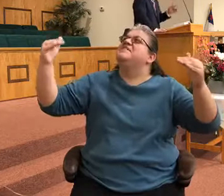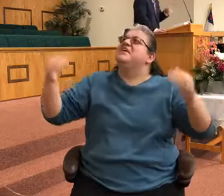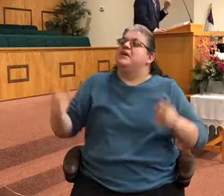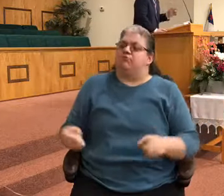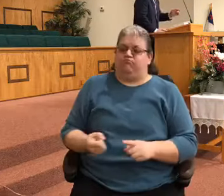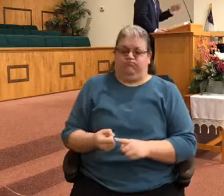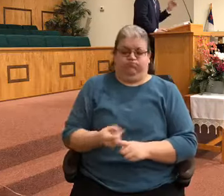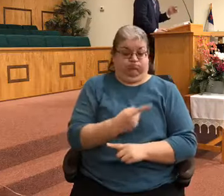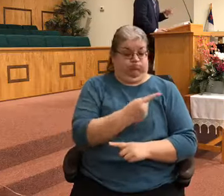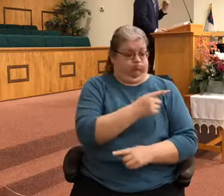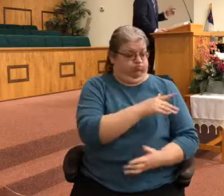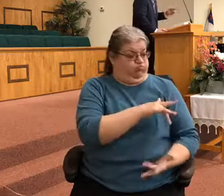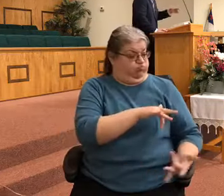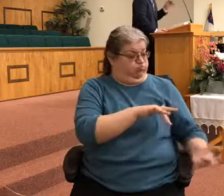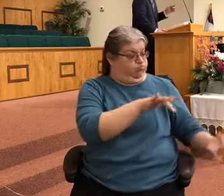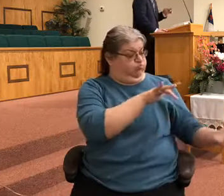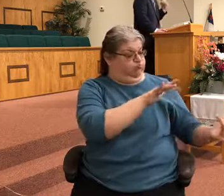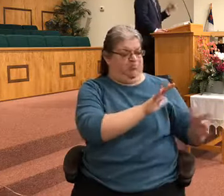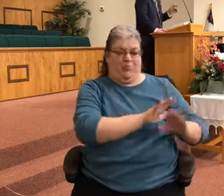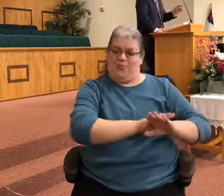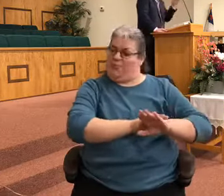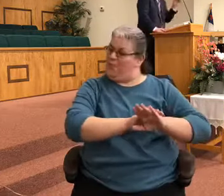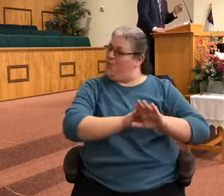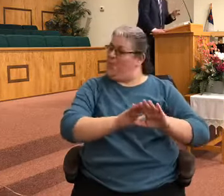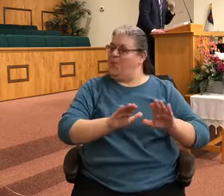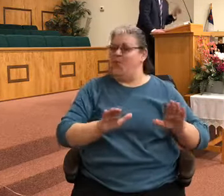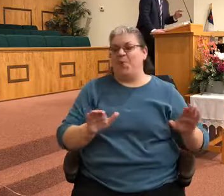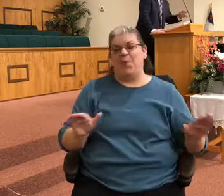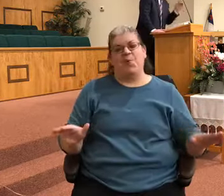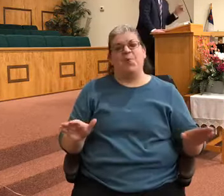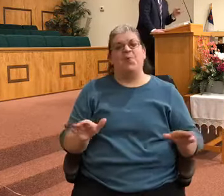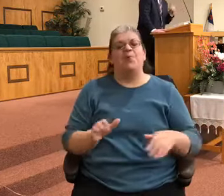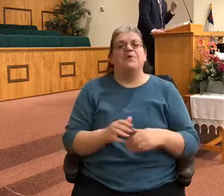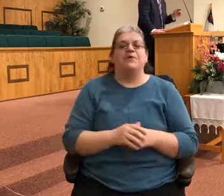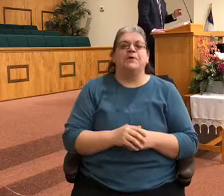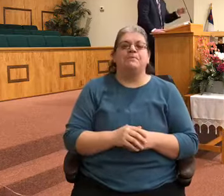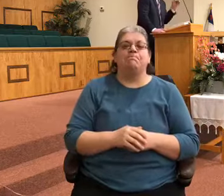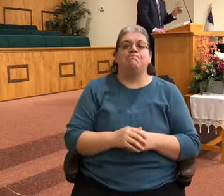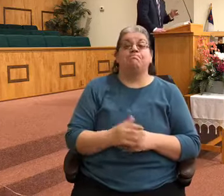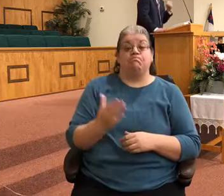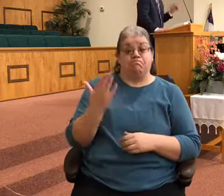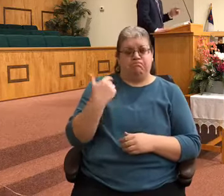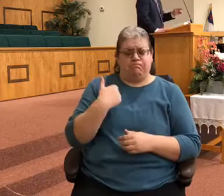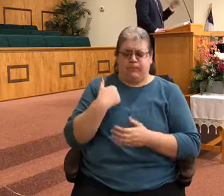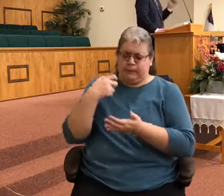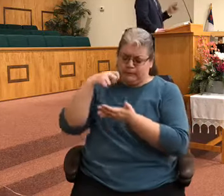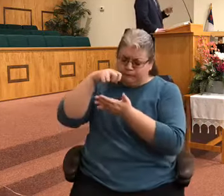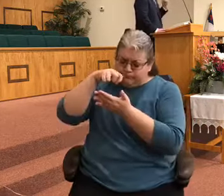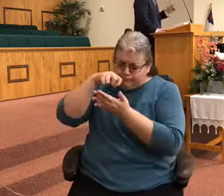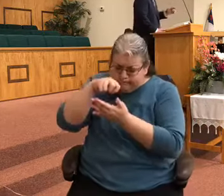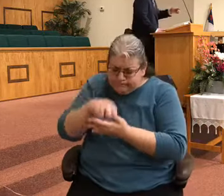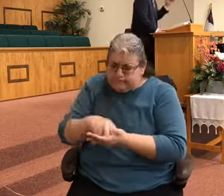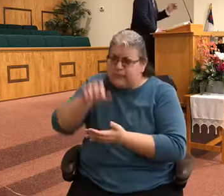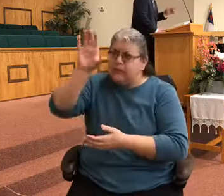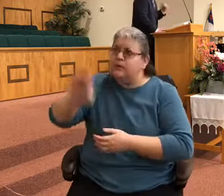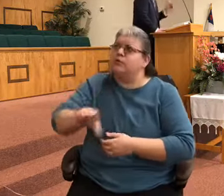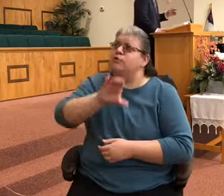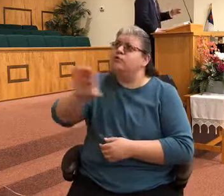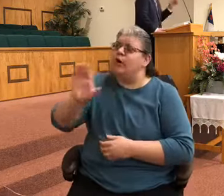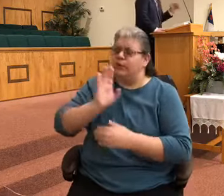more dear gold I am suddenly kneeling at the cross Steering on